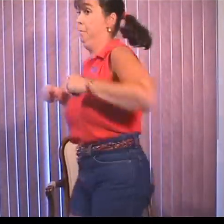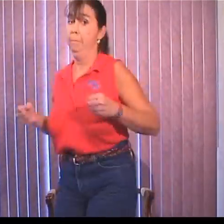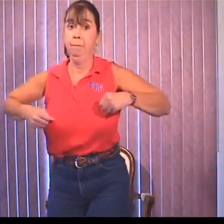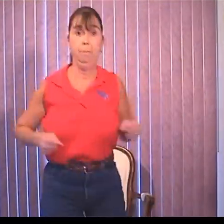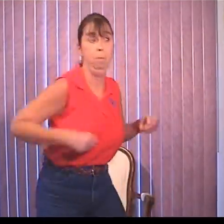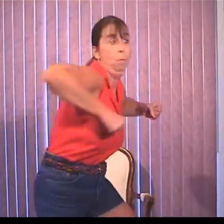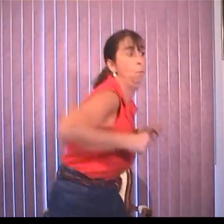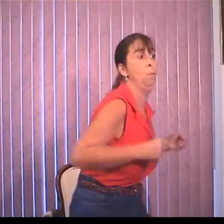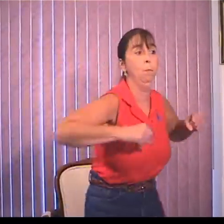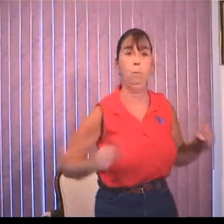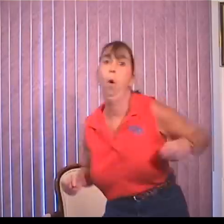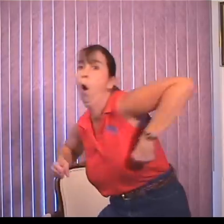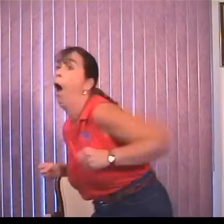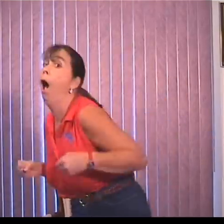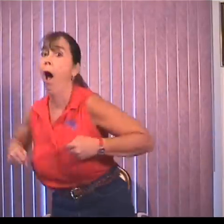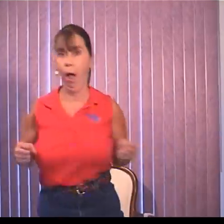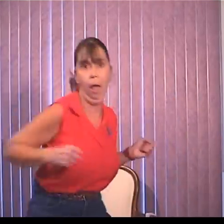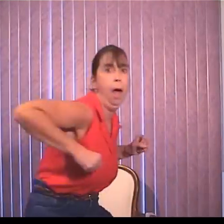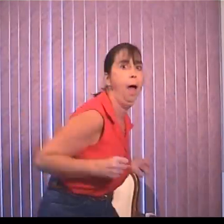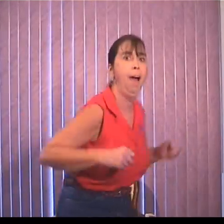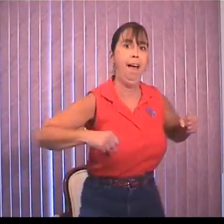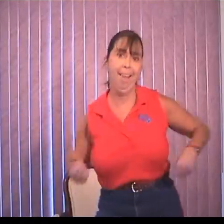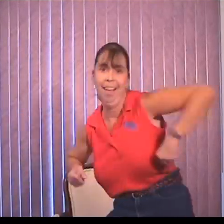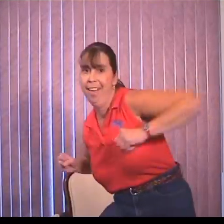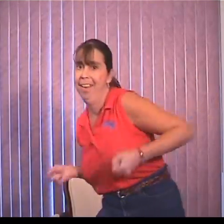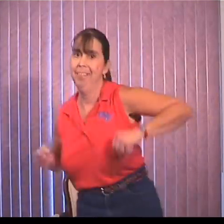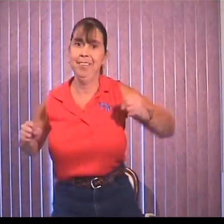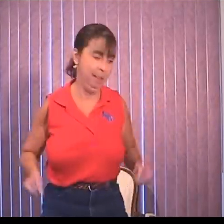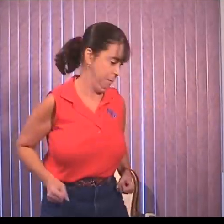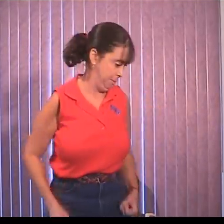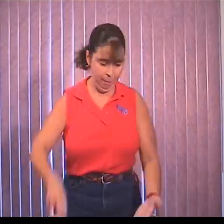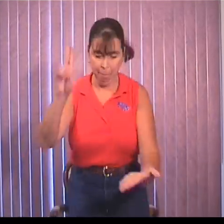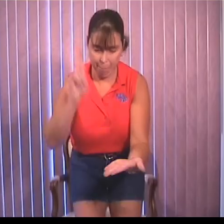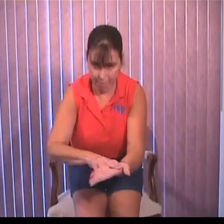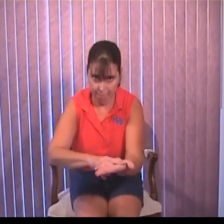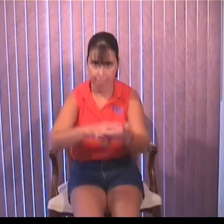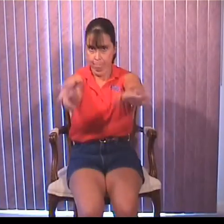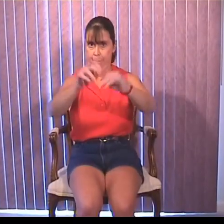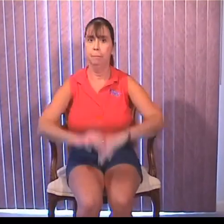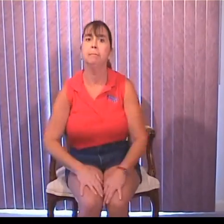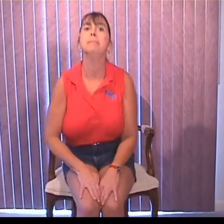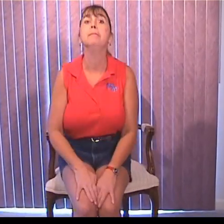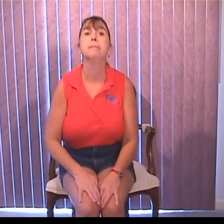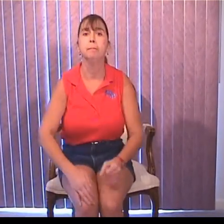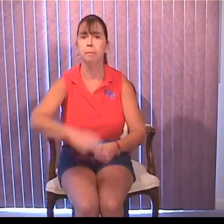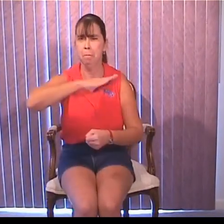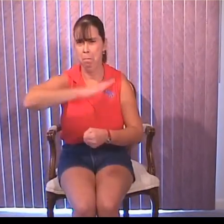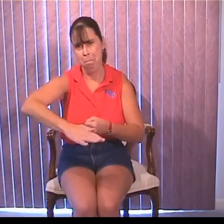around. Gobble, gobble, gobble, gobble. Stretch your stuff. Sit back down, Tommy says,